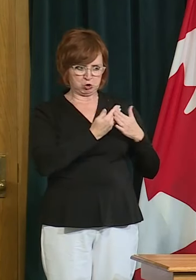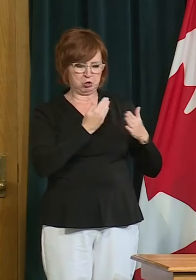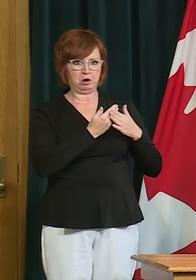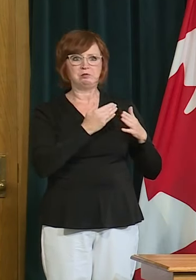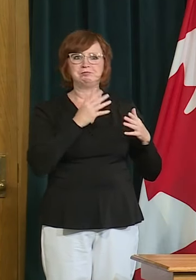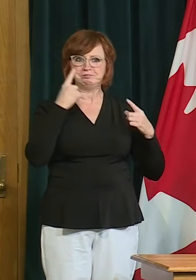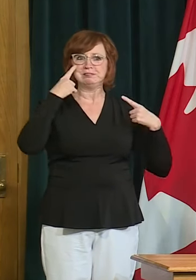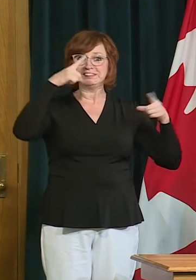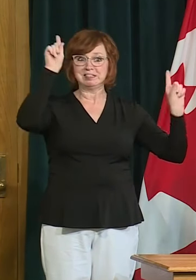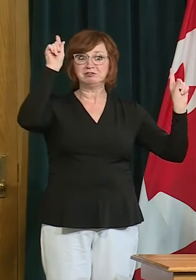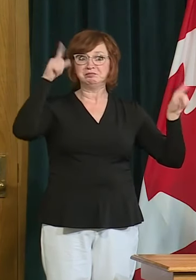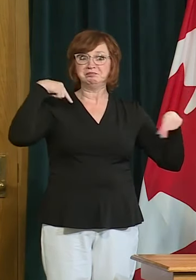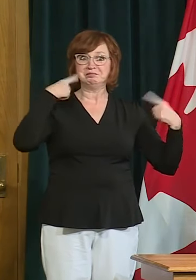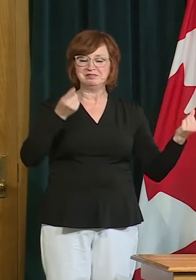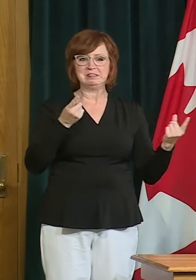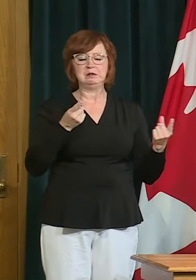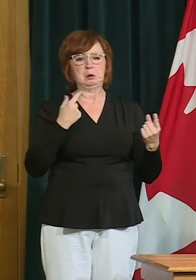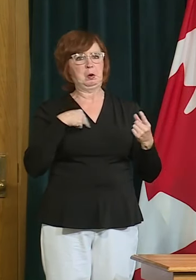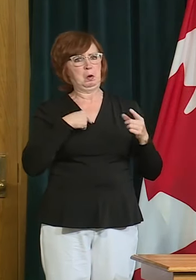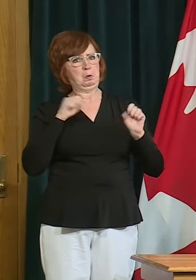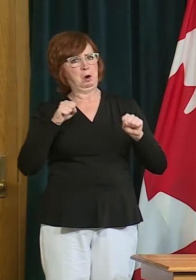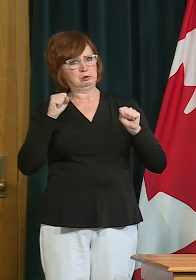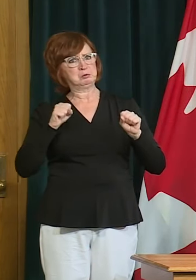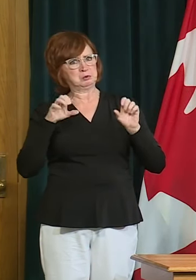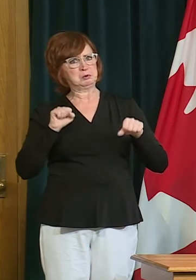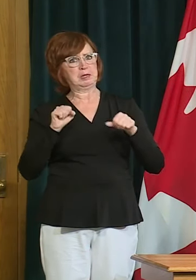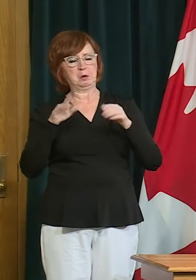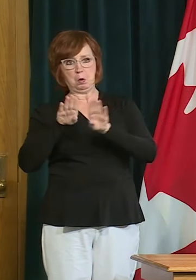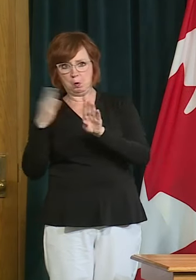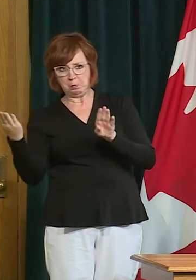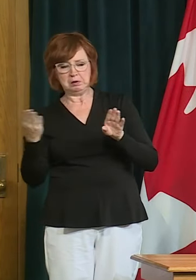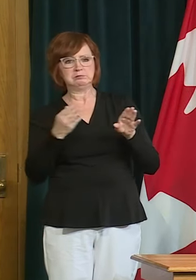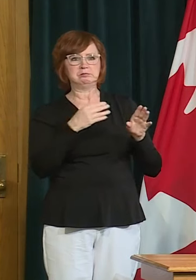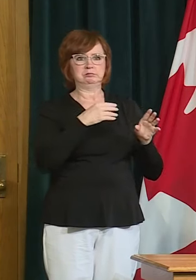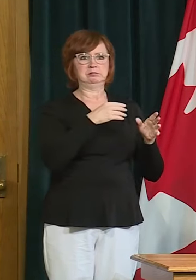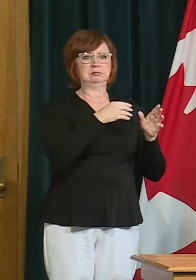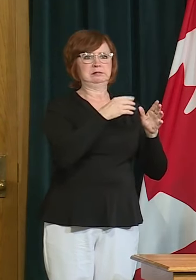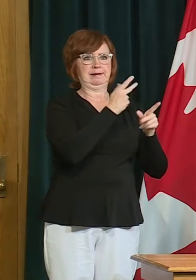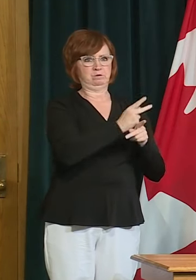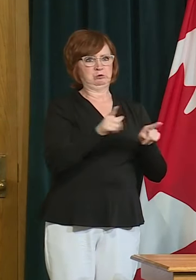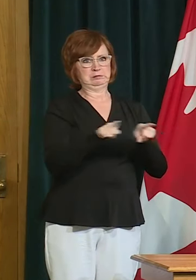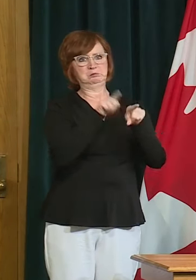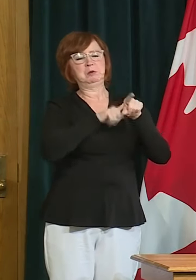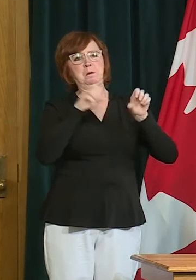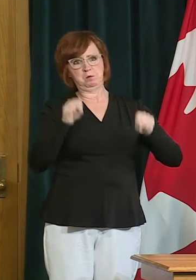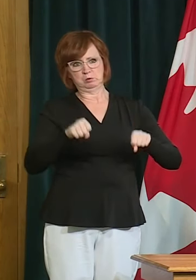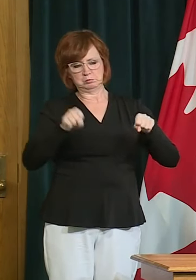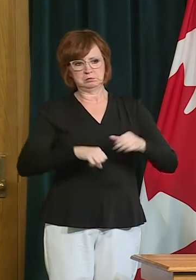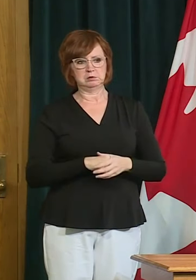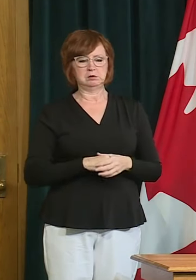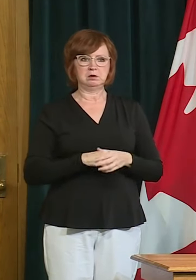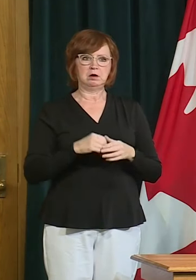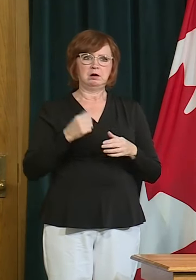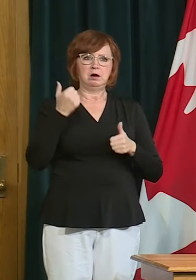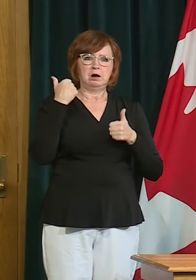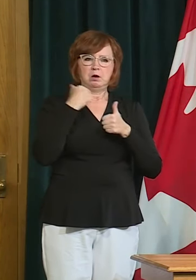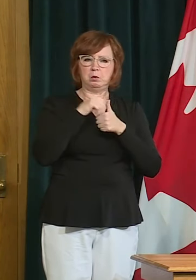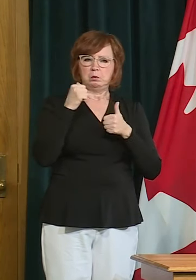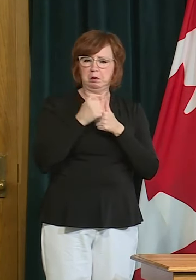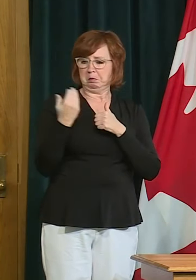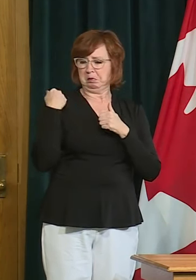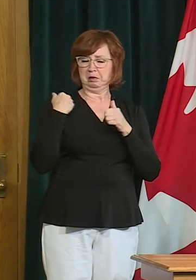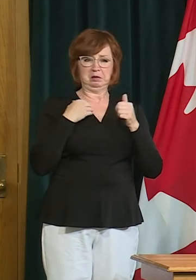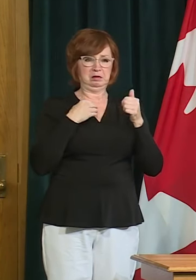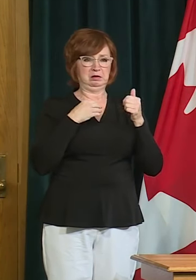In fact even at the height of our restrictions Saskatchewan has actually shut down less of our provincial economy than any other